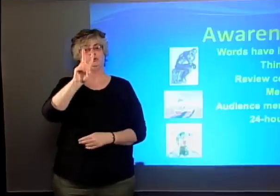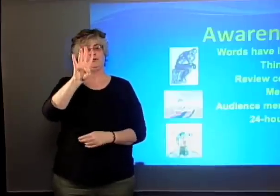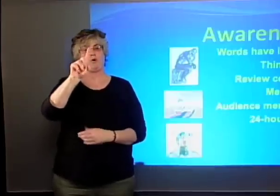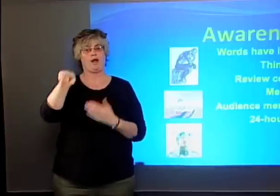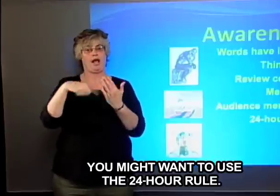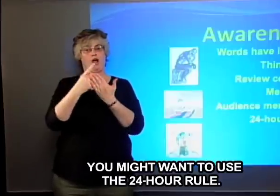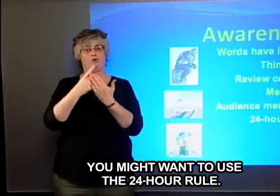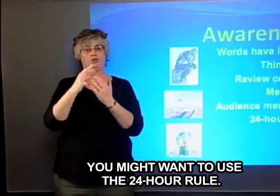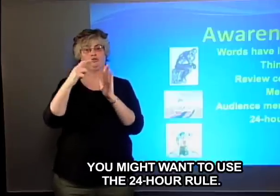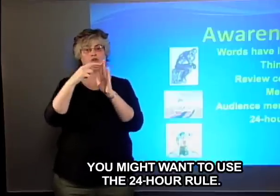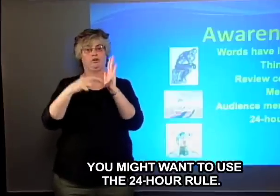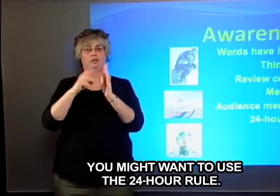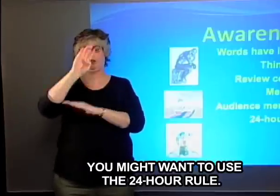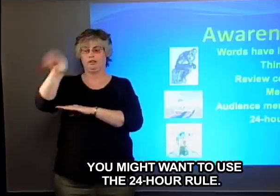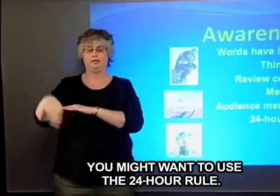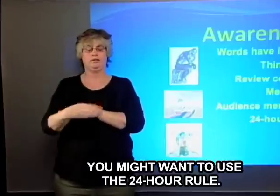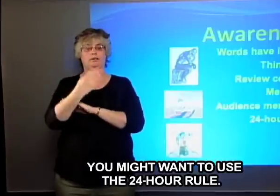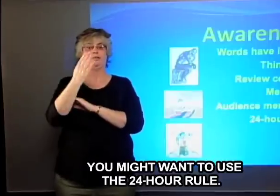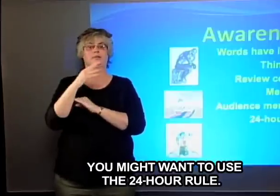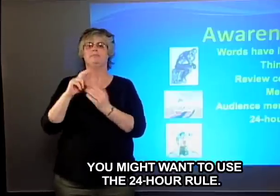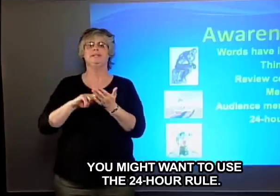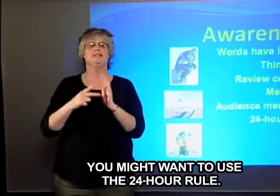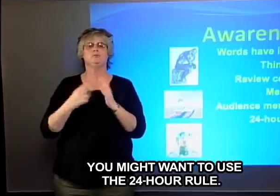You might want to use the 24-hour rule.